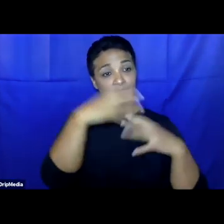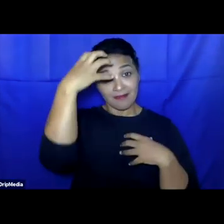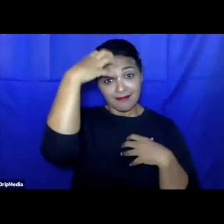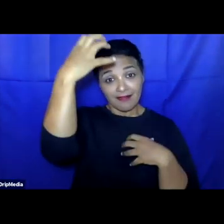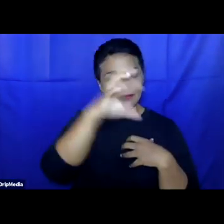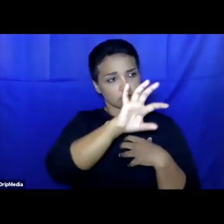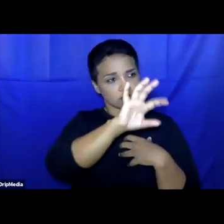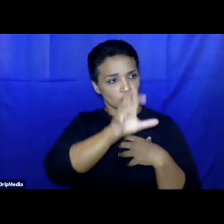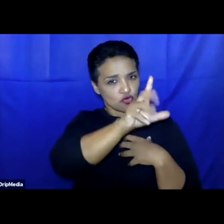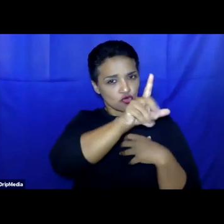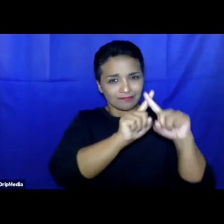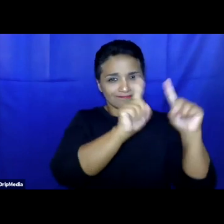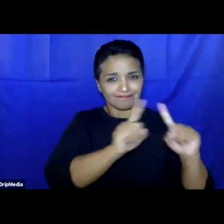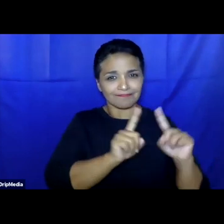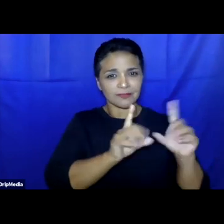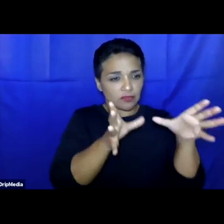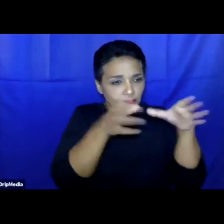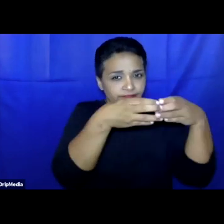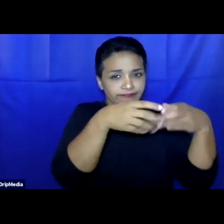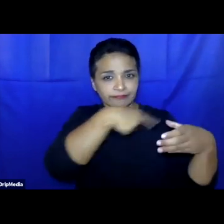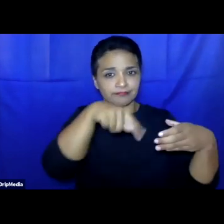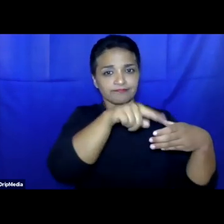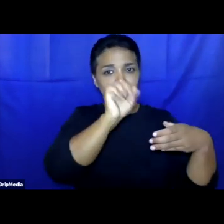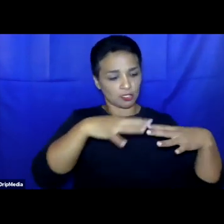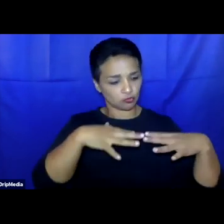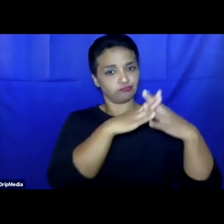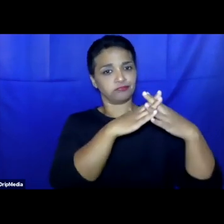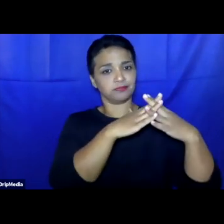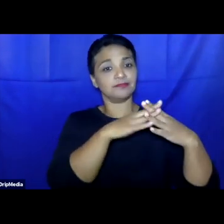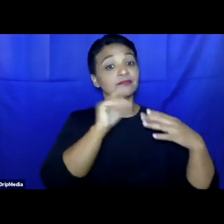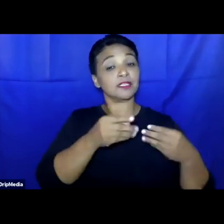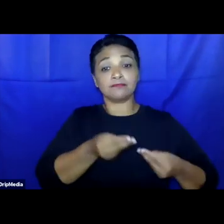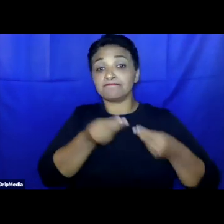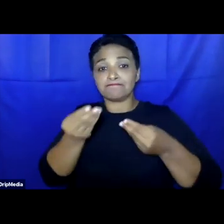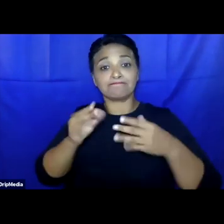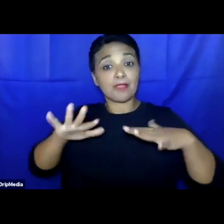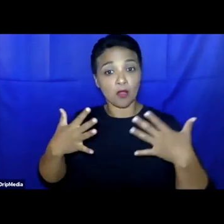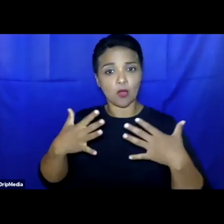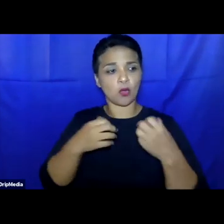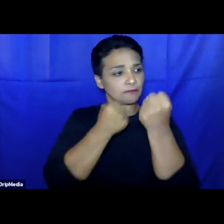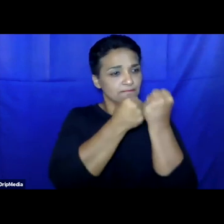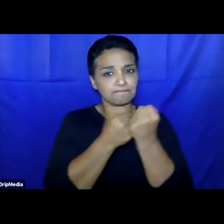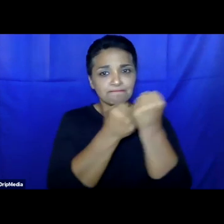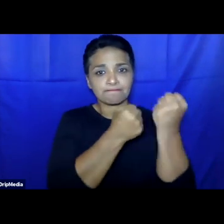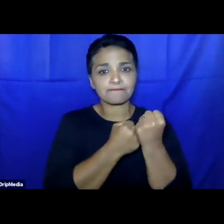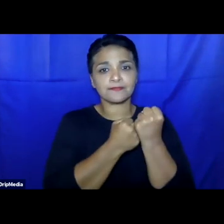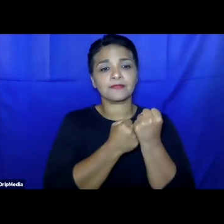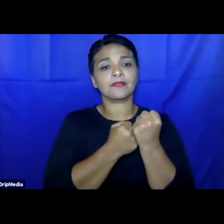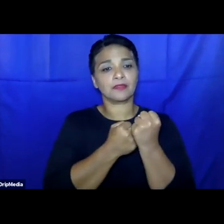in a number of ways including as a new element by providing assistance to each other in carrying out procedures for returning